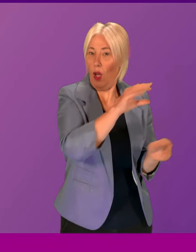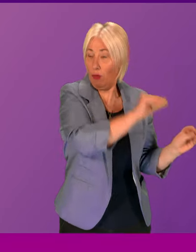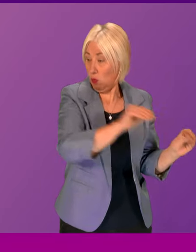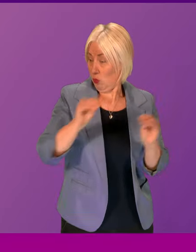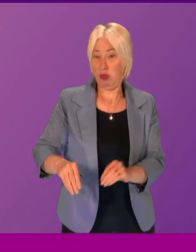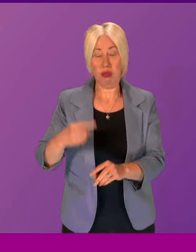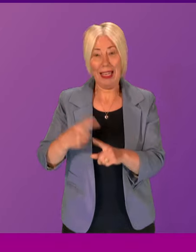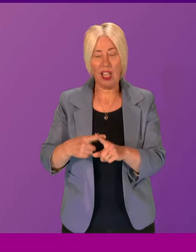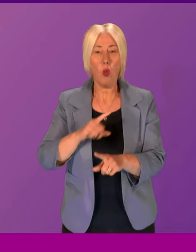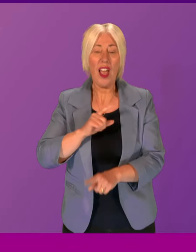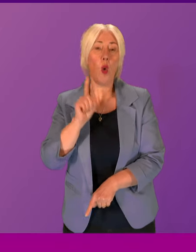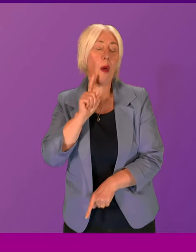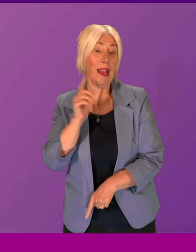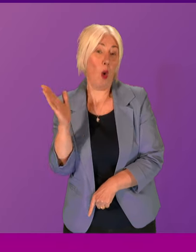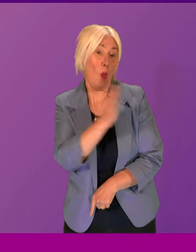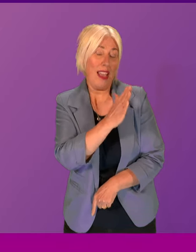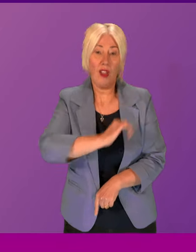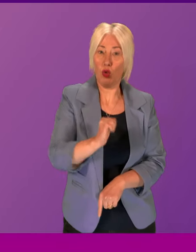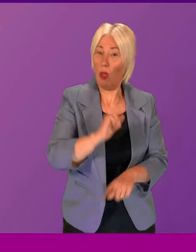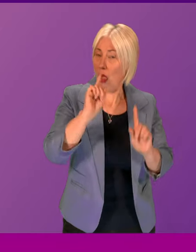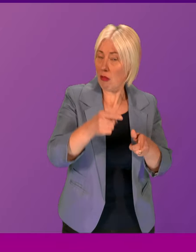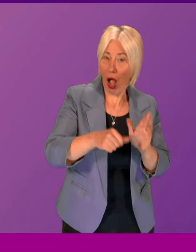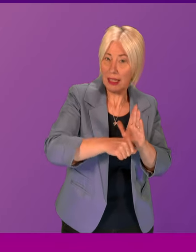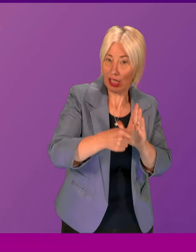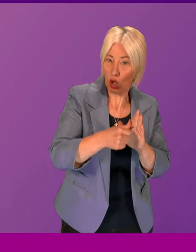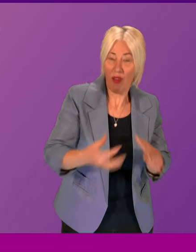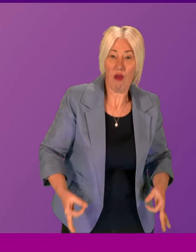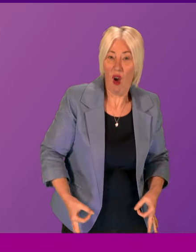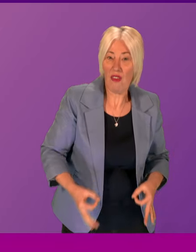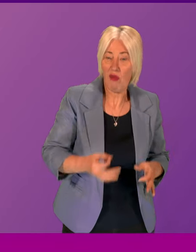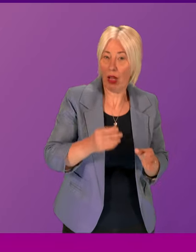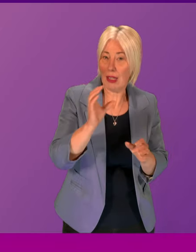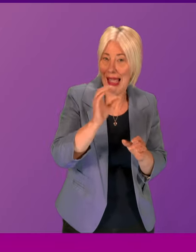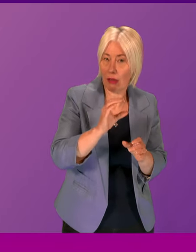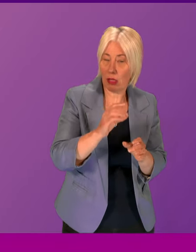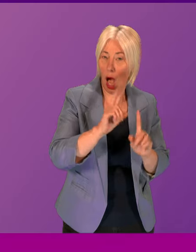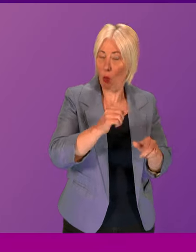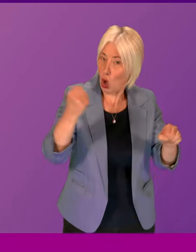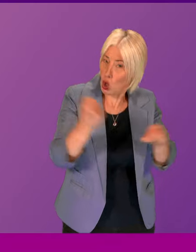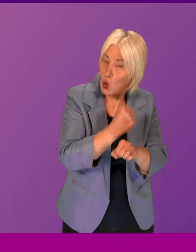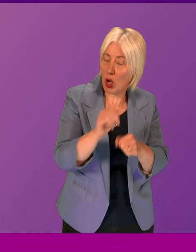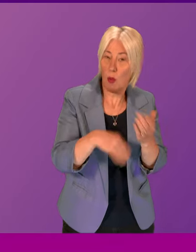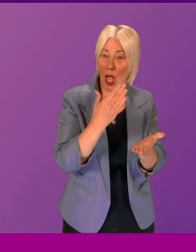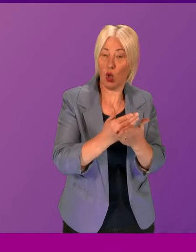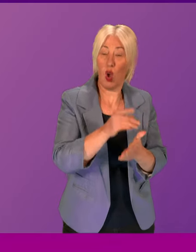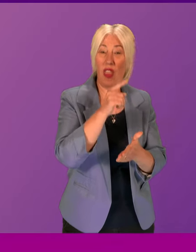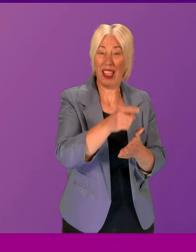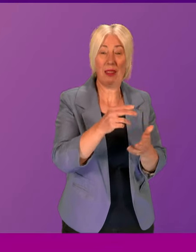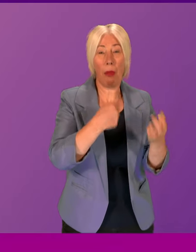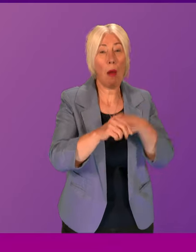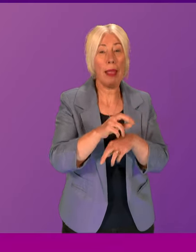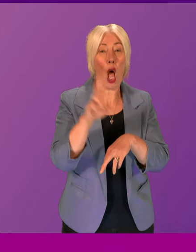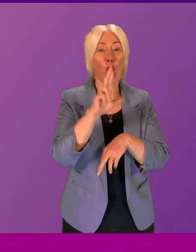women in the west of Scotland can't get surgery, and what urgent action is being taken to end this life-threatening postcode lottery?